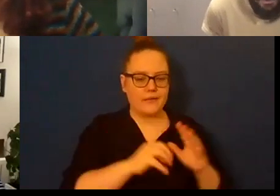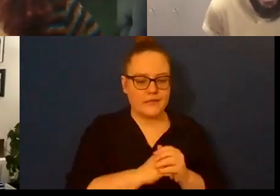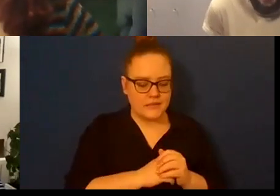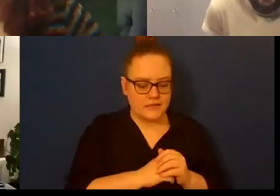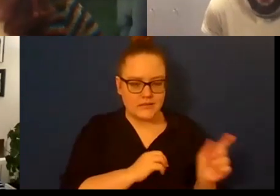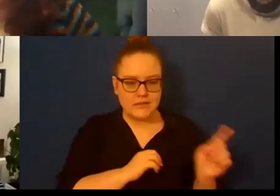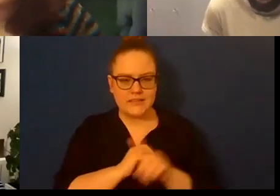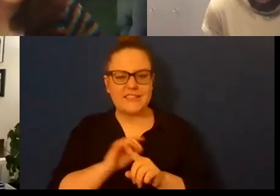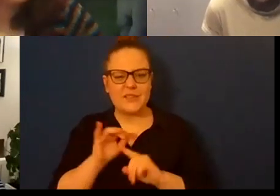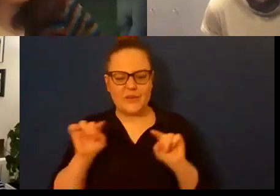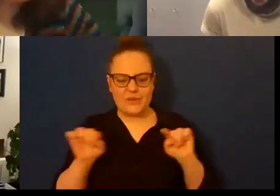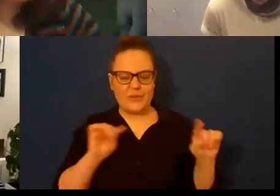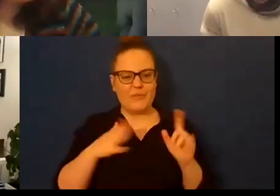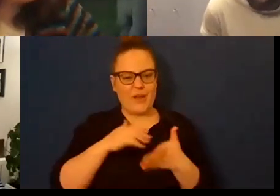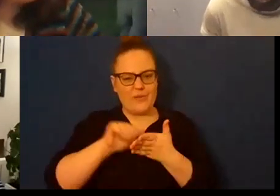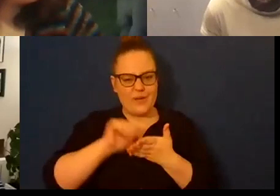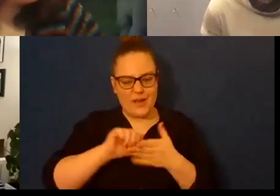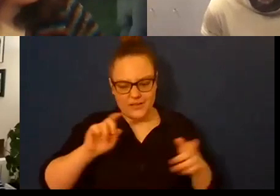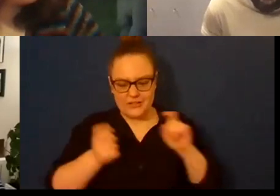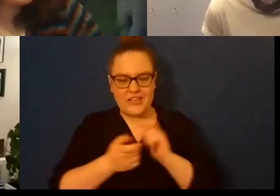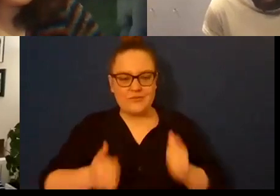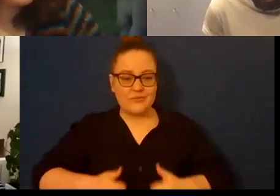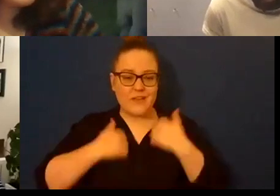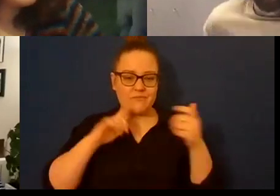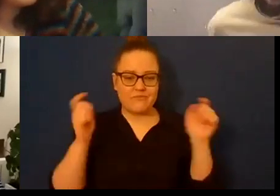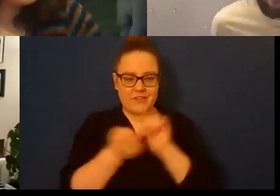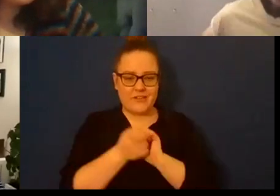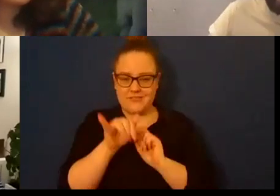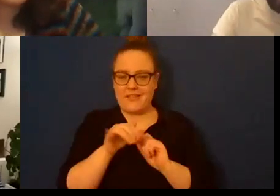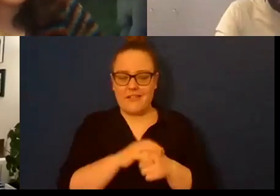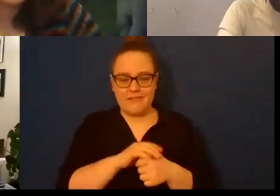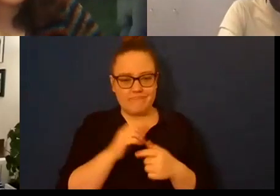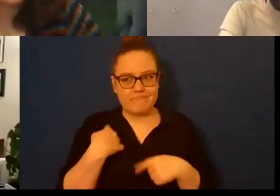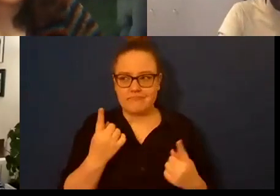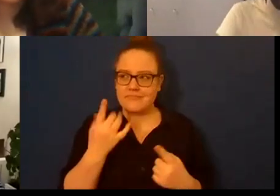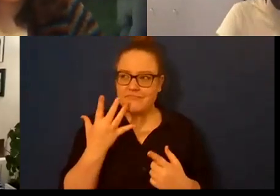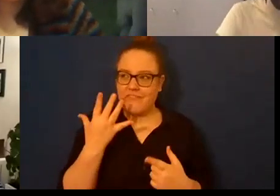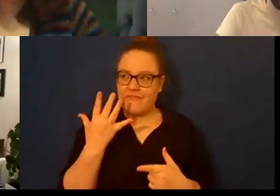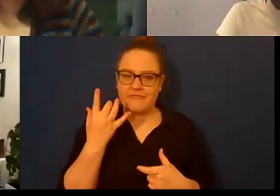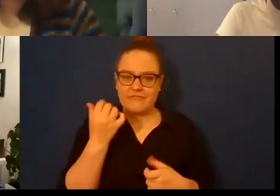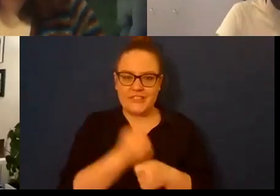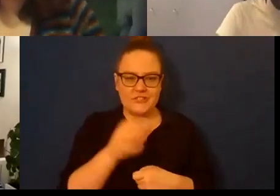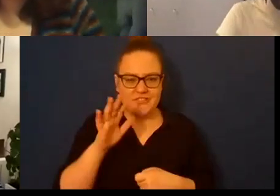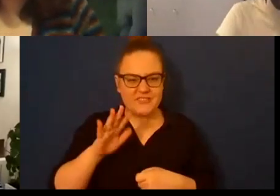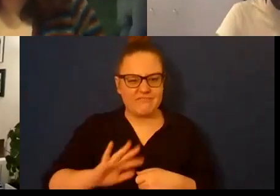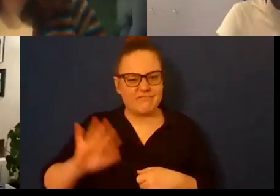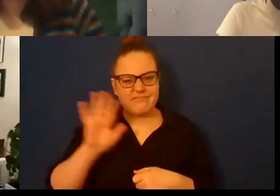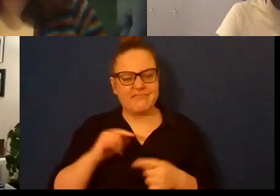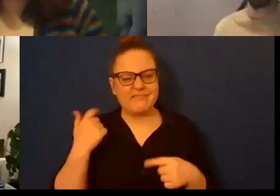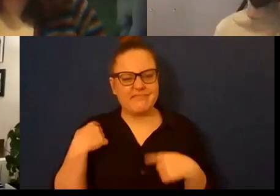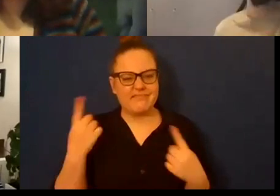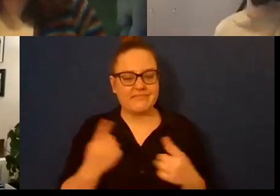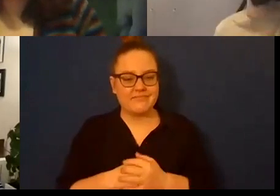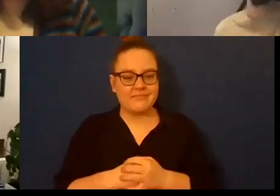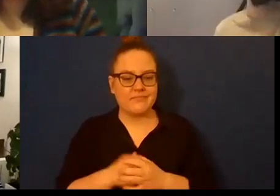changed in the intervening five or whatever years um yeah thank you does anybody